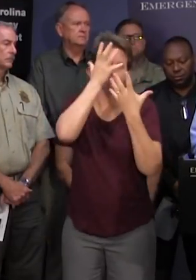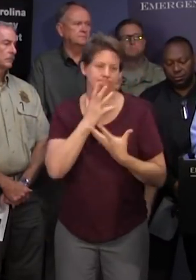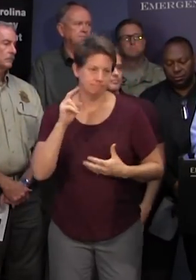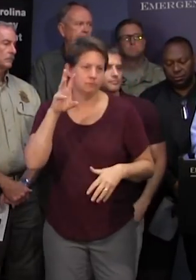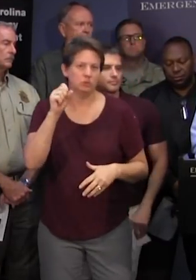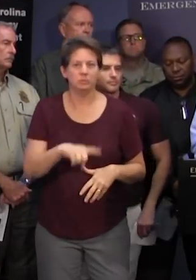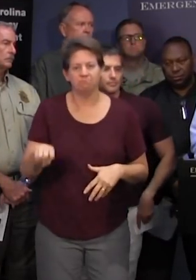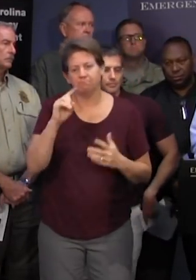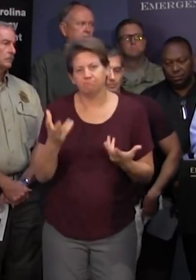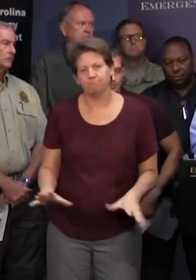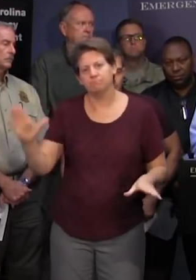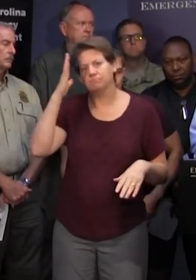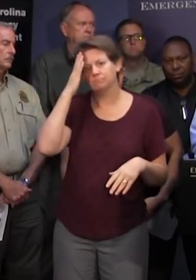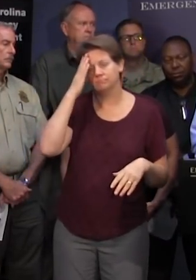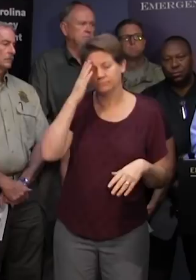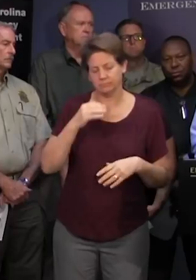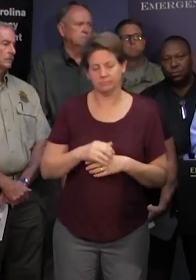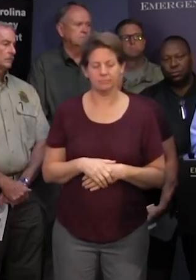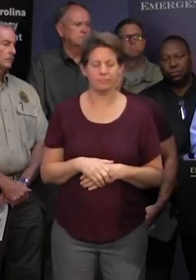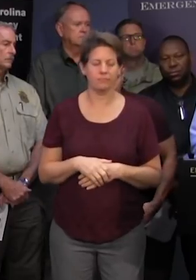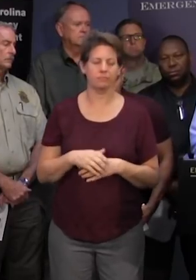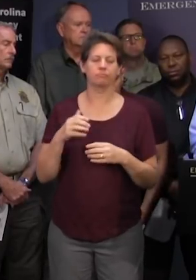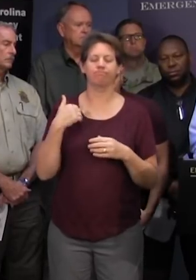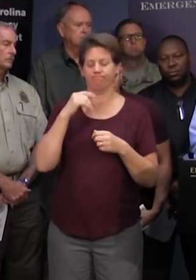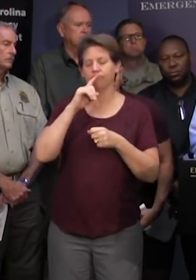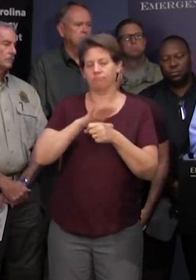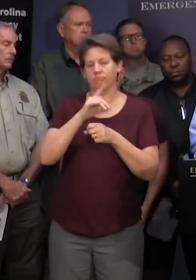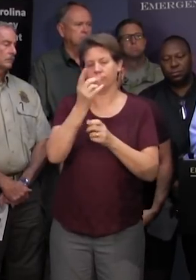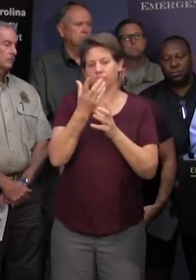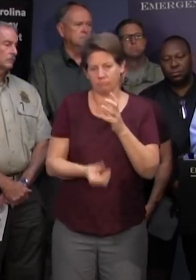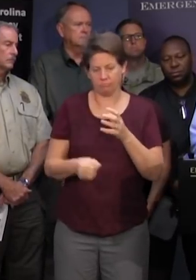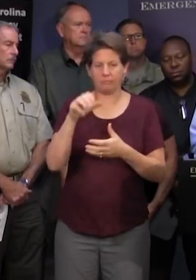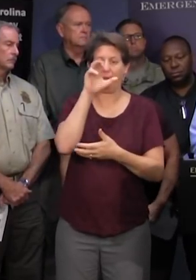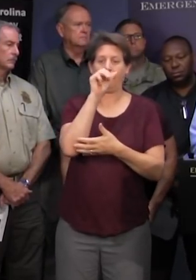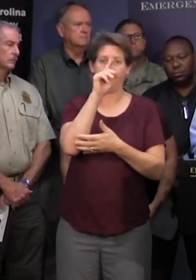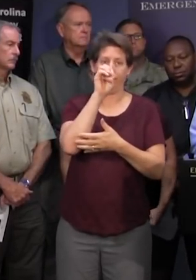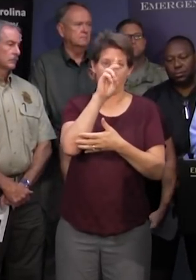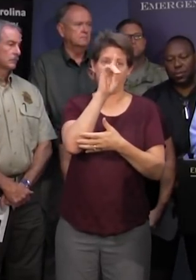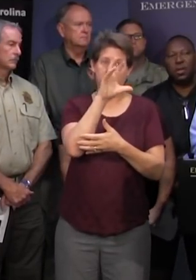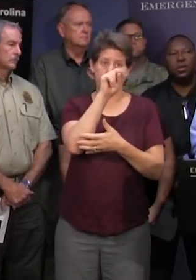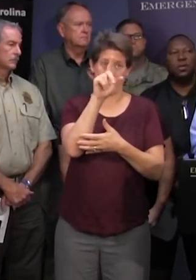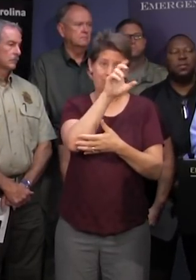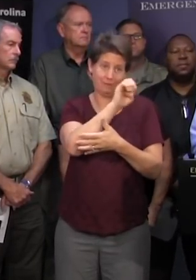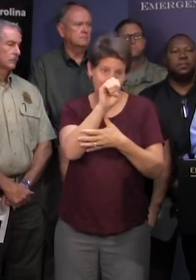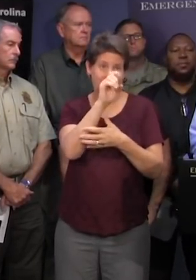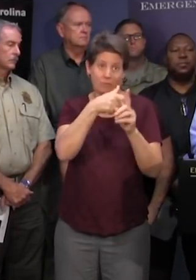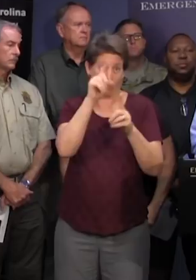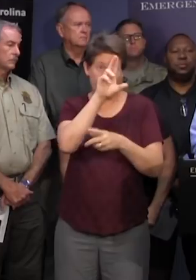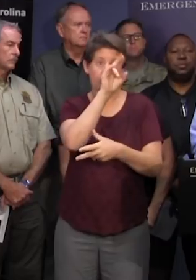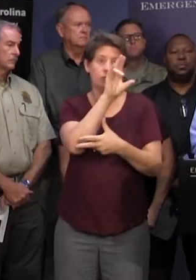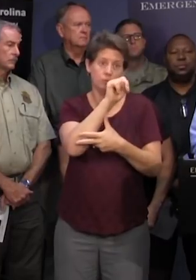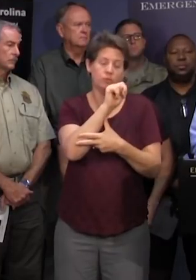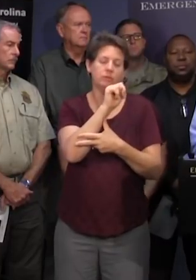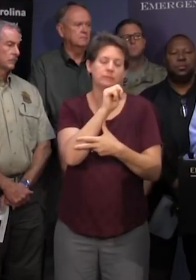know of a confirmed loss is amber dawn lee of union county i'm sad